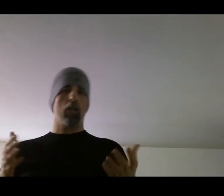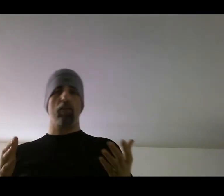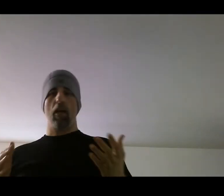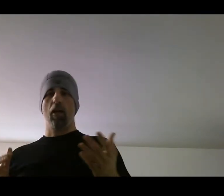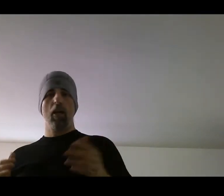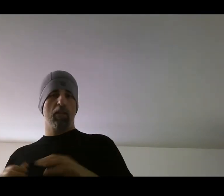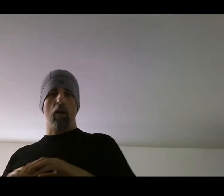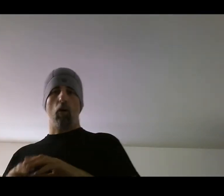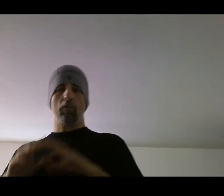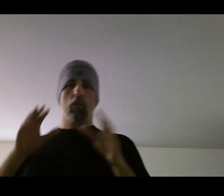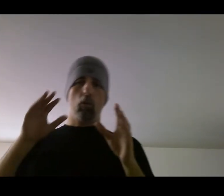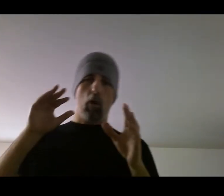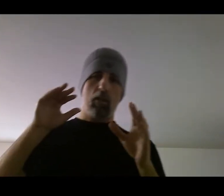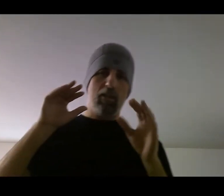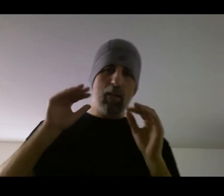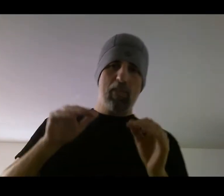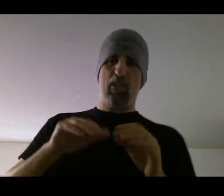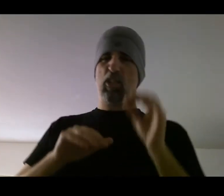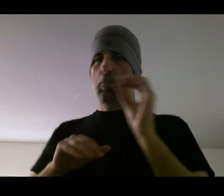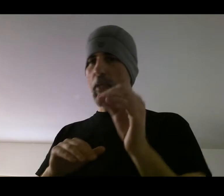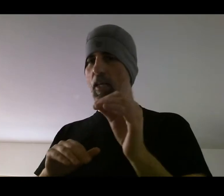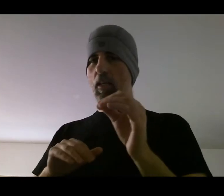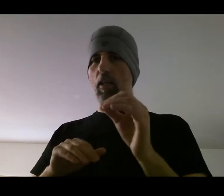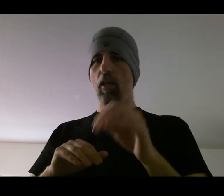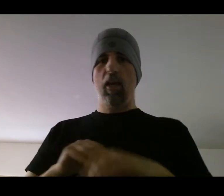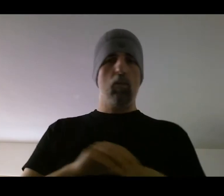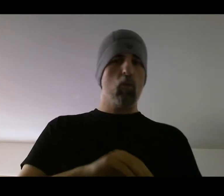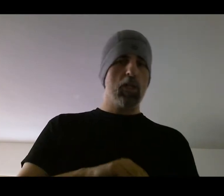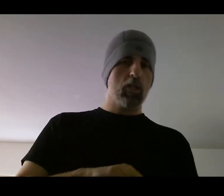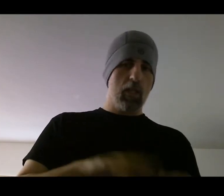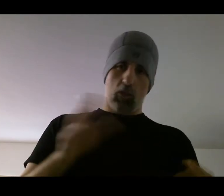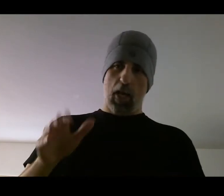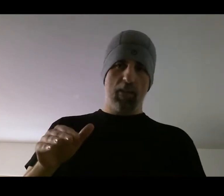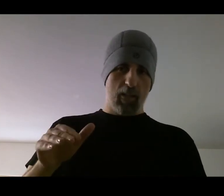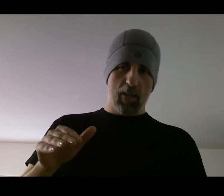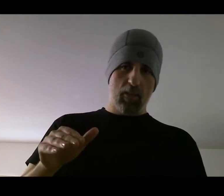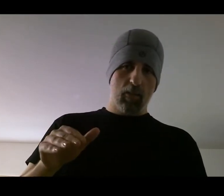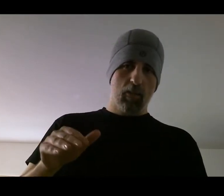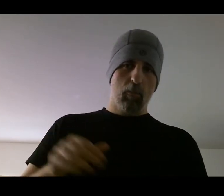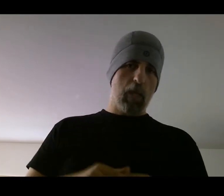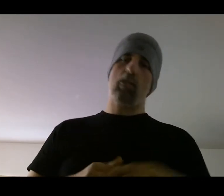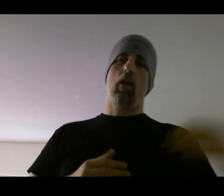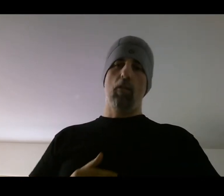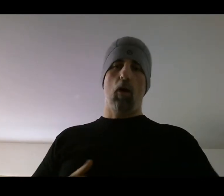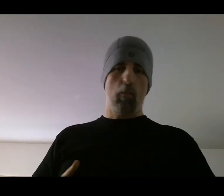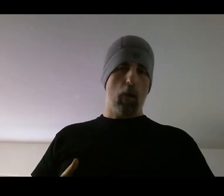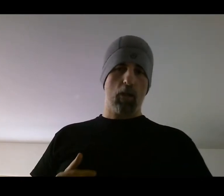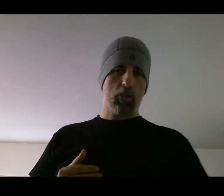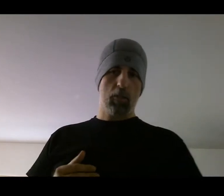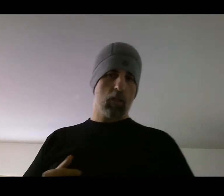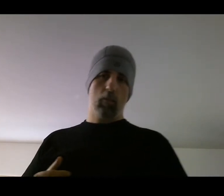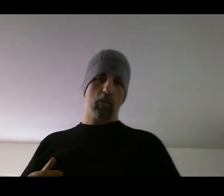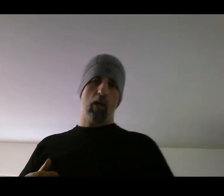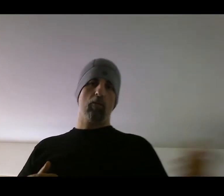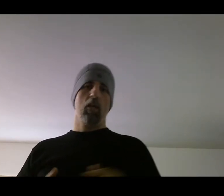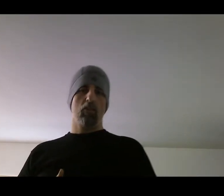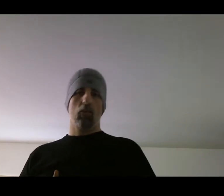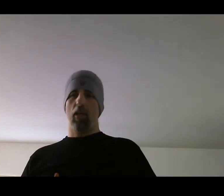in there. Now obviously you're to want to limit the speed in which it translates based on, on the boxer himself. So that